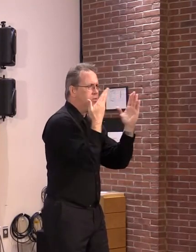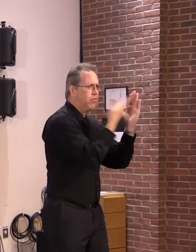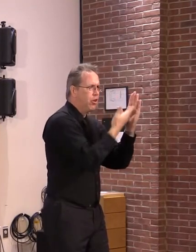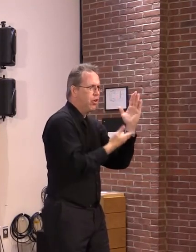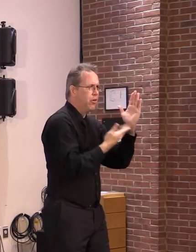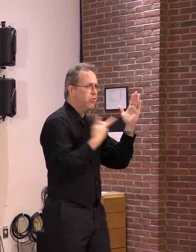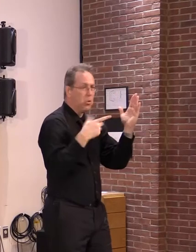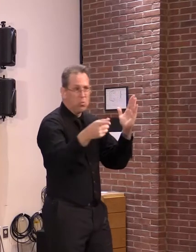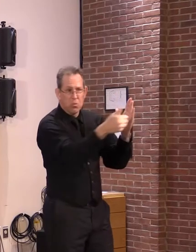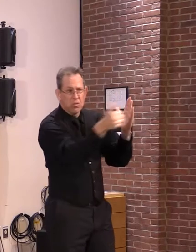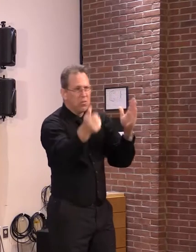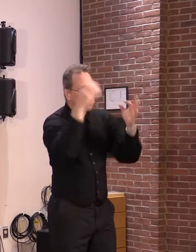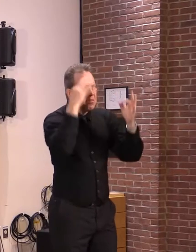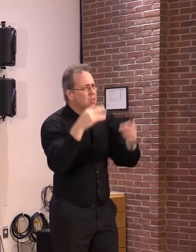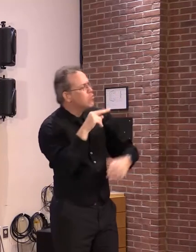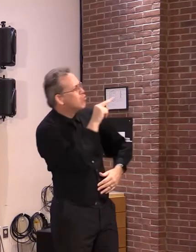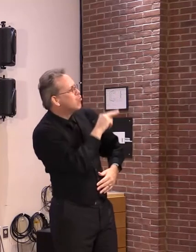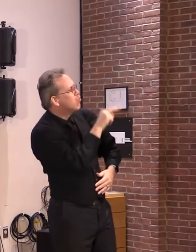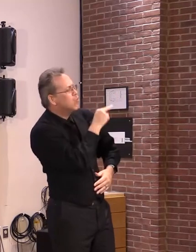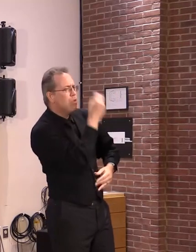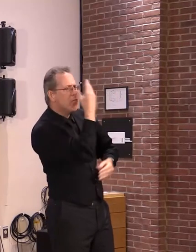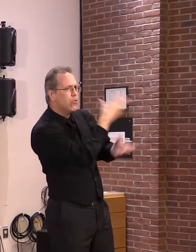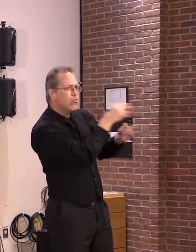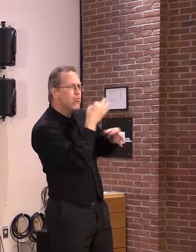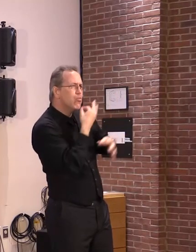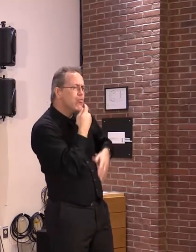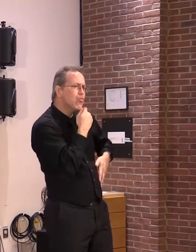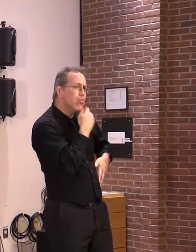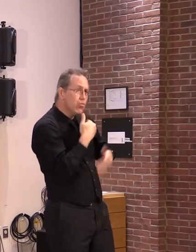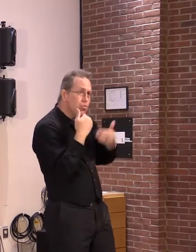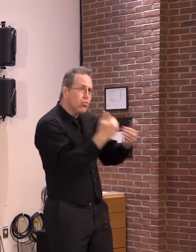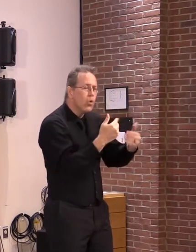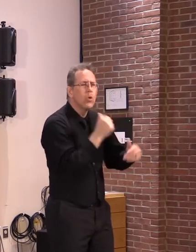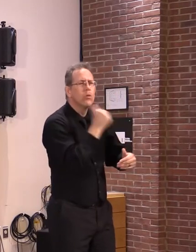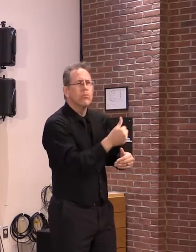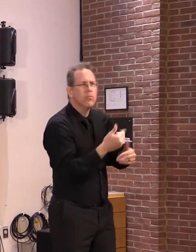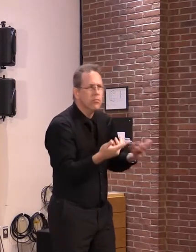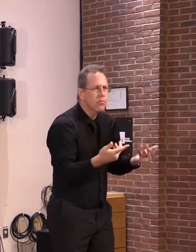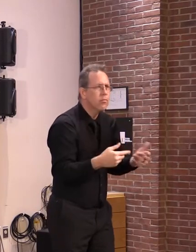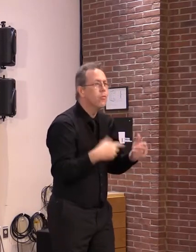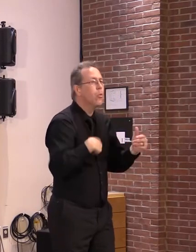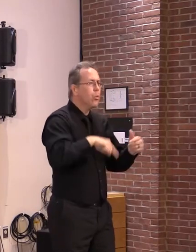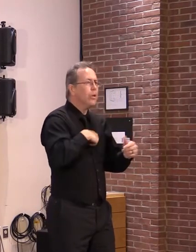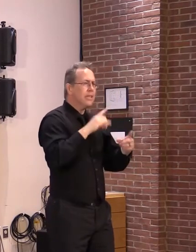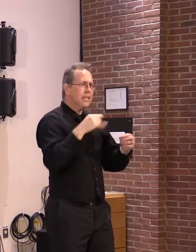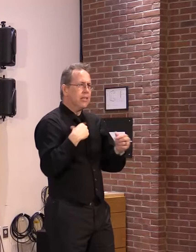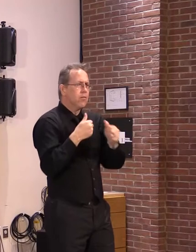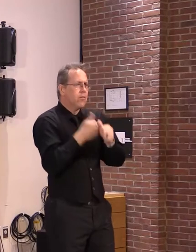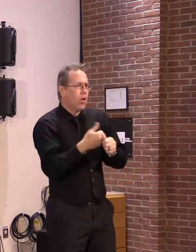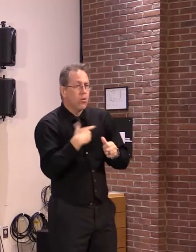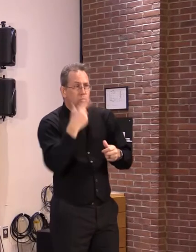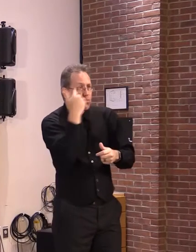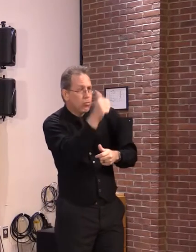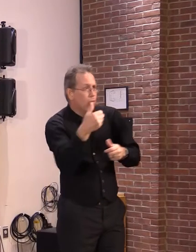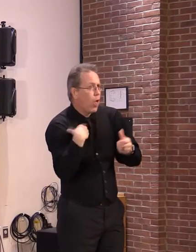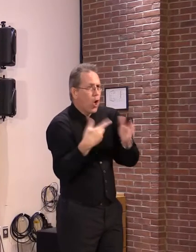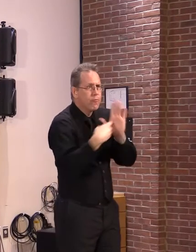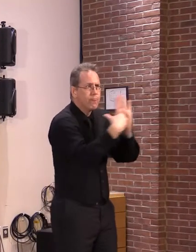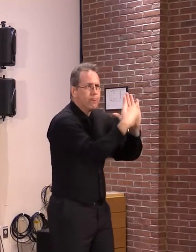guidance and without our guidance, if you will, is always going to be present. So I don't think,